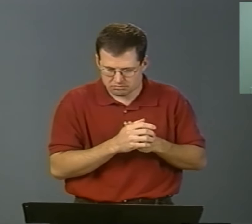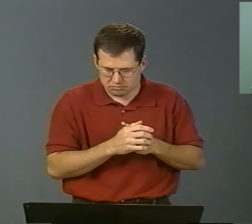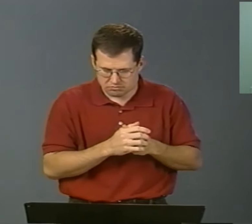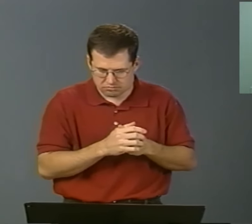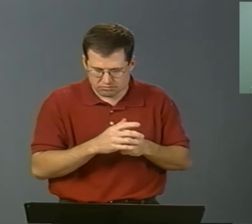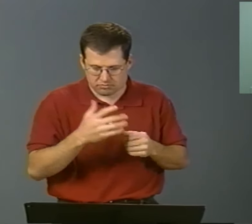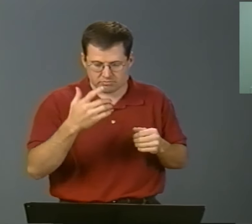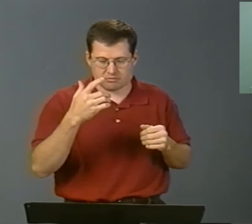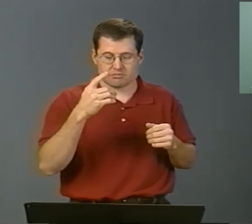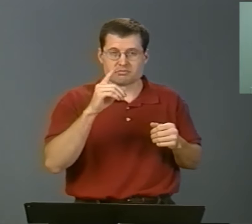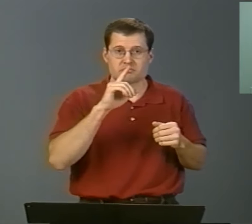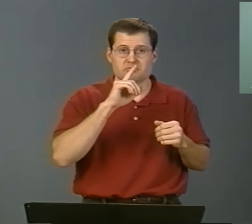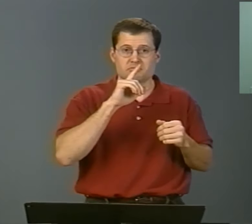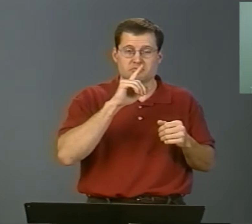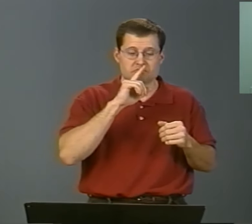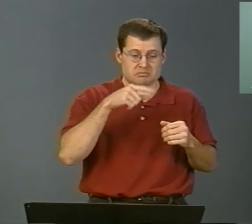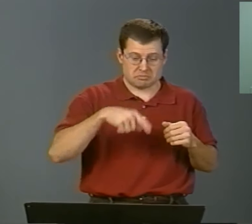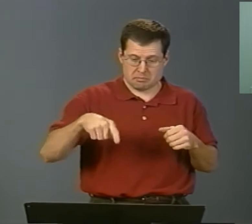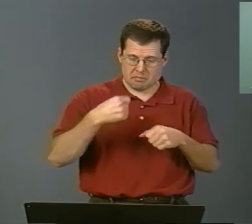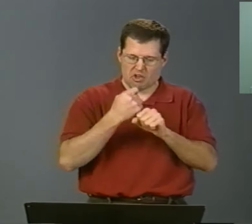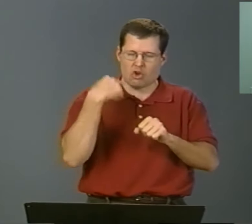so when a big problem does show up, you know where to go.